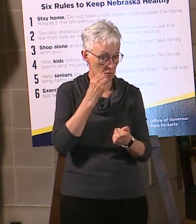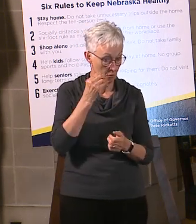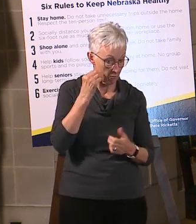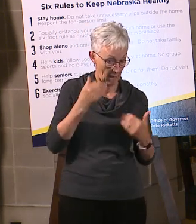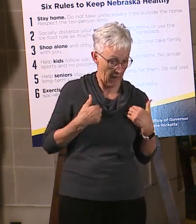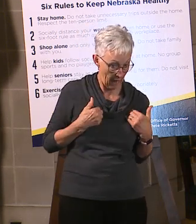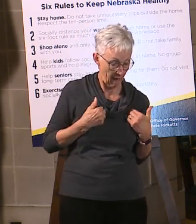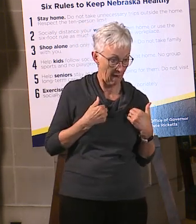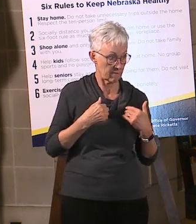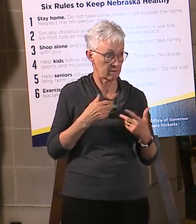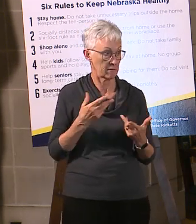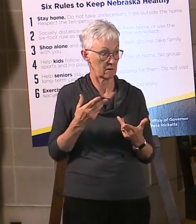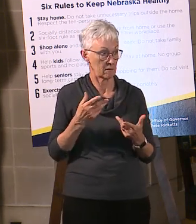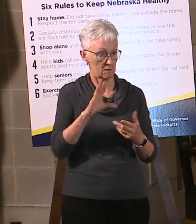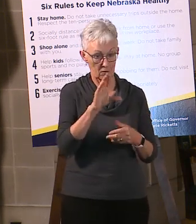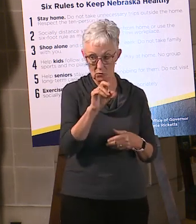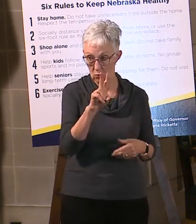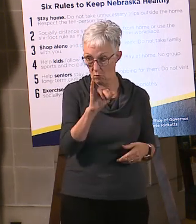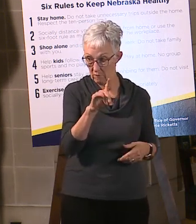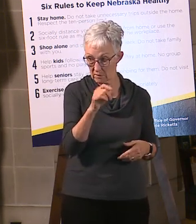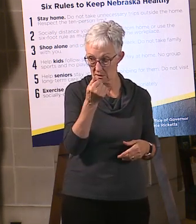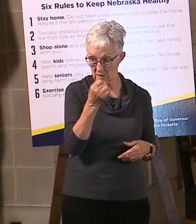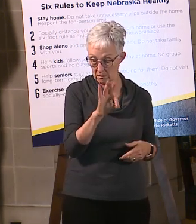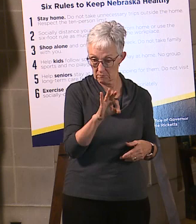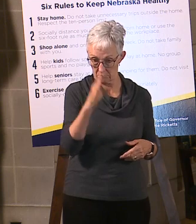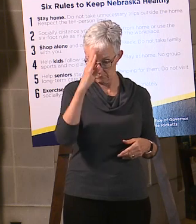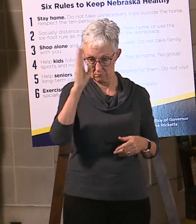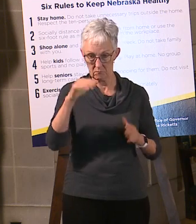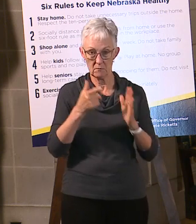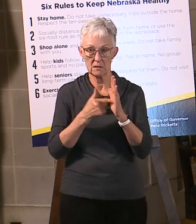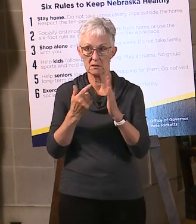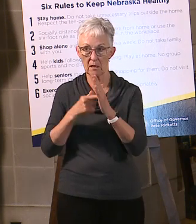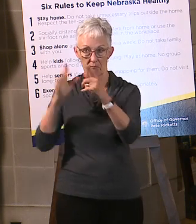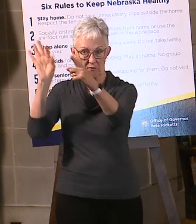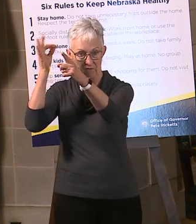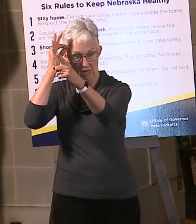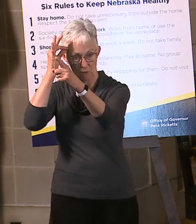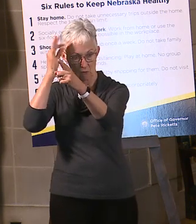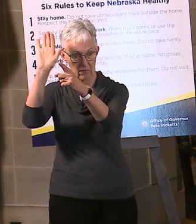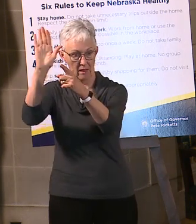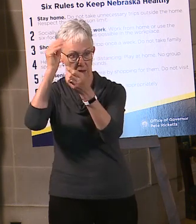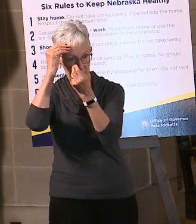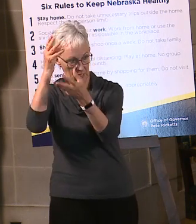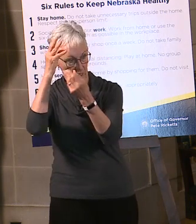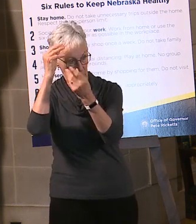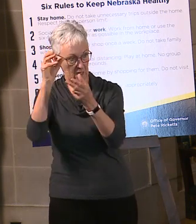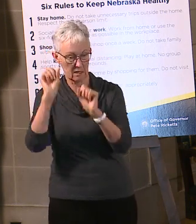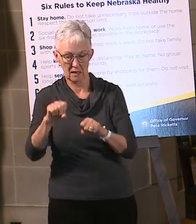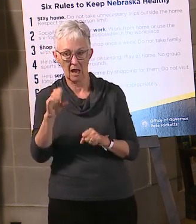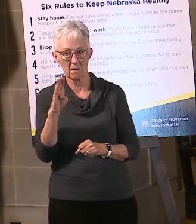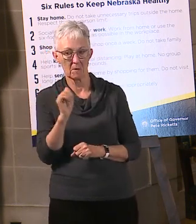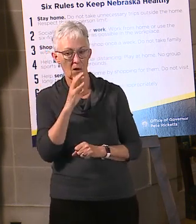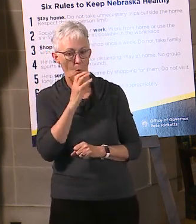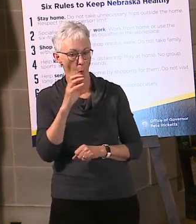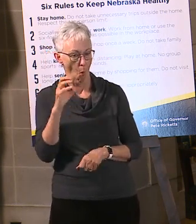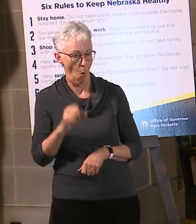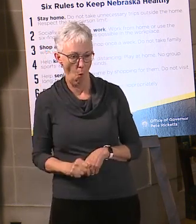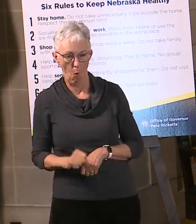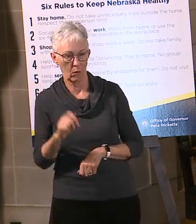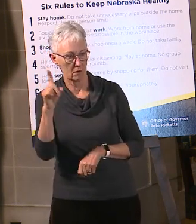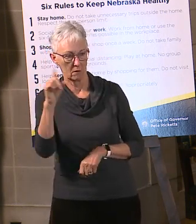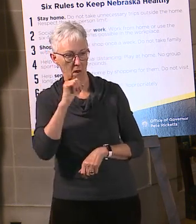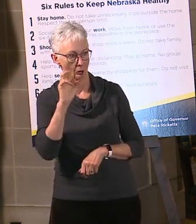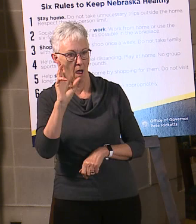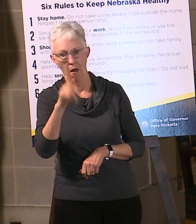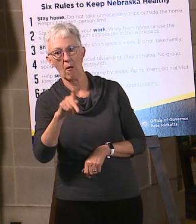just caution that the federal government data can sometimes be significantly out of date. So for example, we had an issue with this a few weeks ago